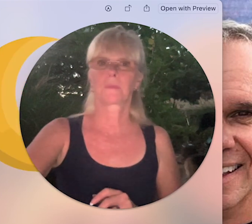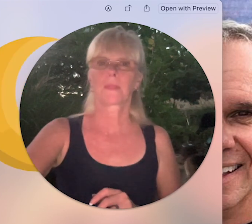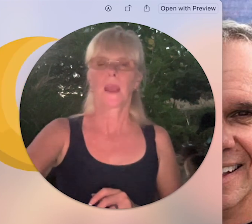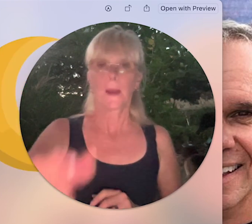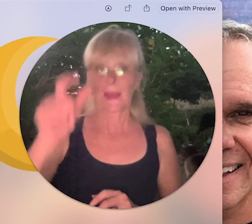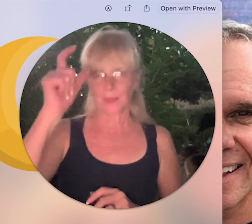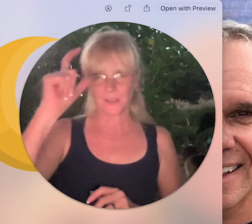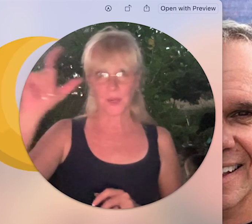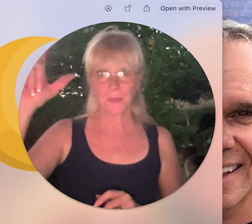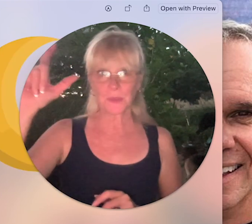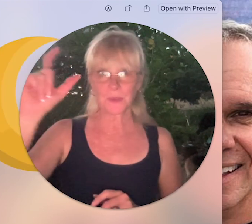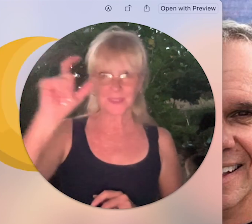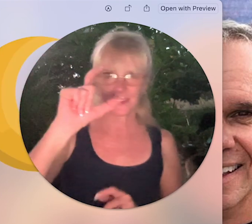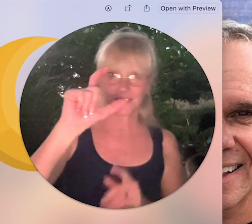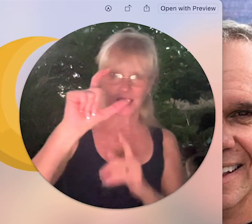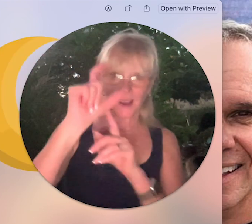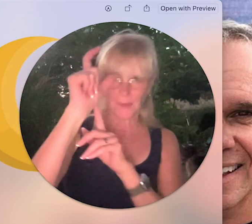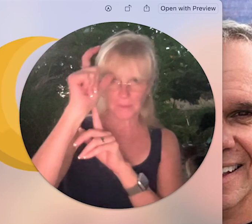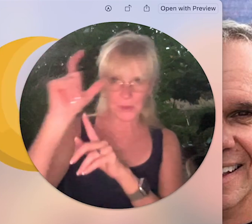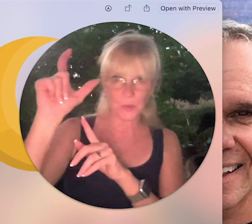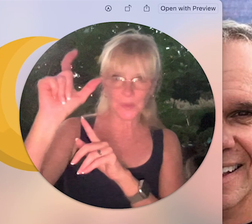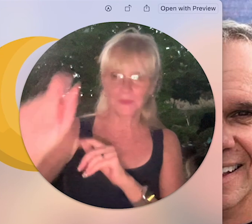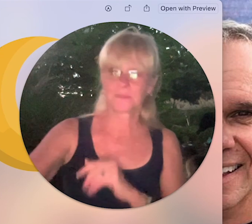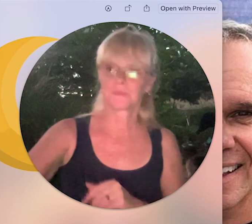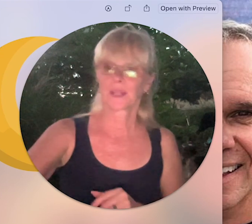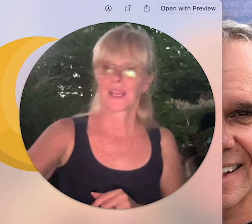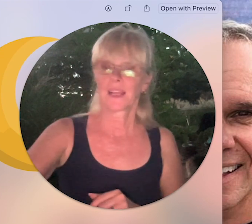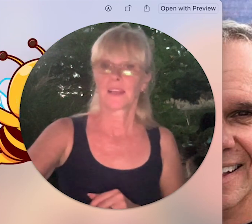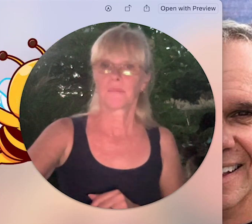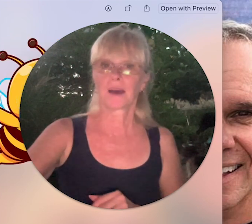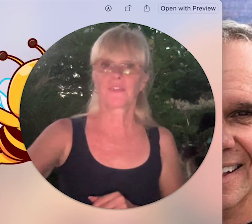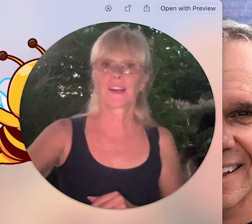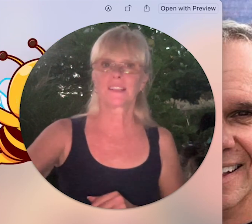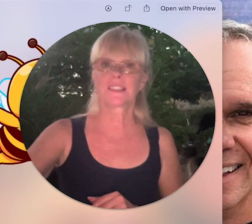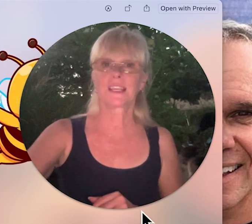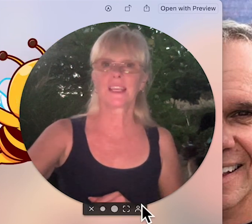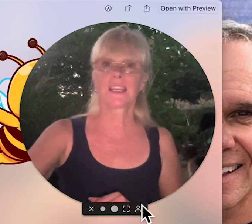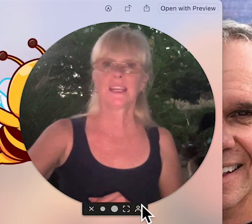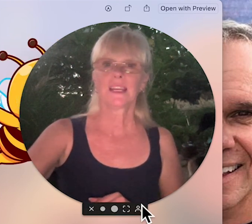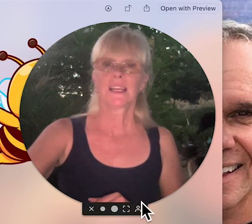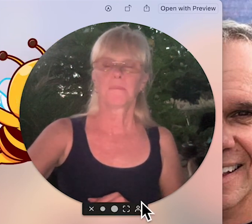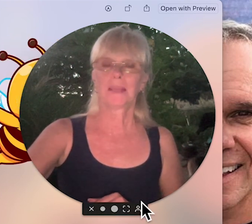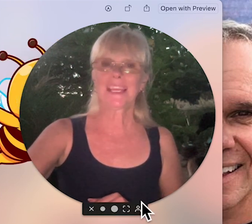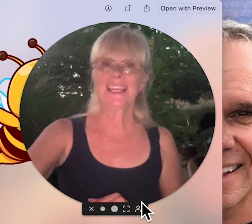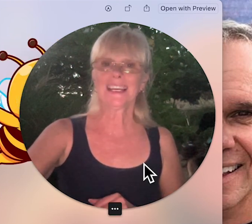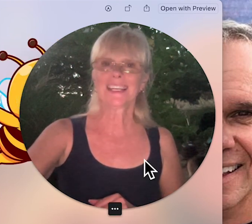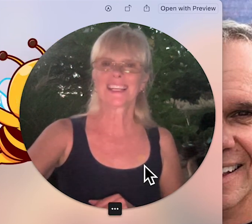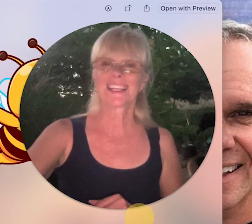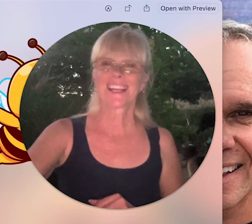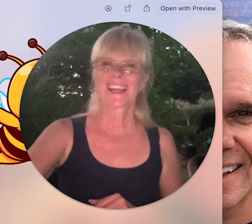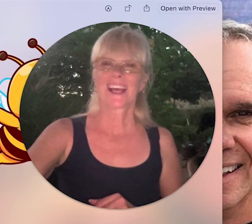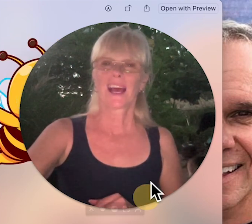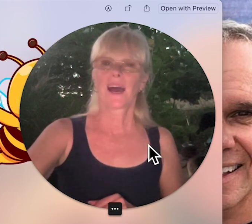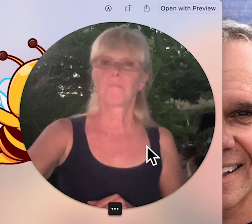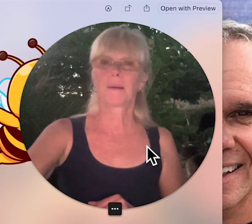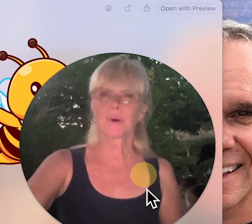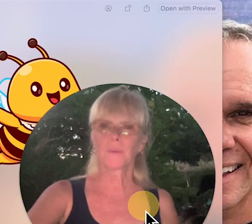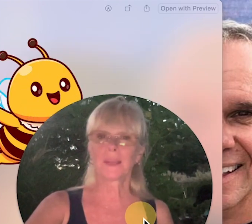and there's our moon moon modified sea be a bumblebee